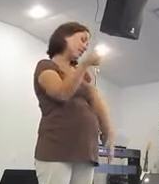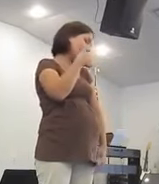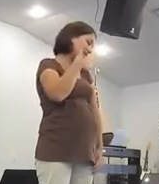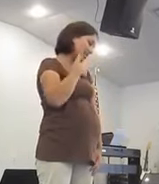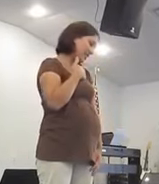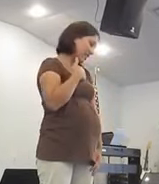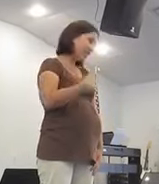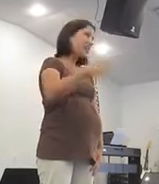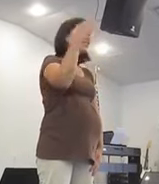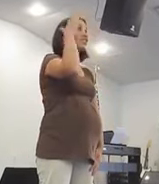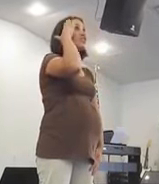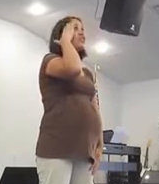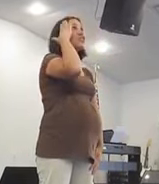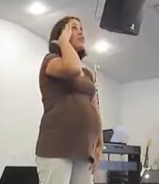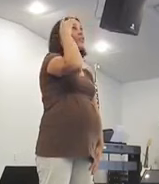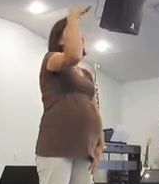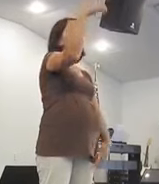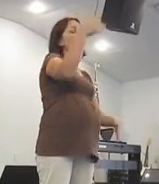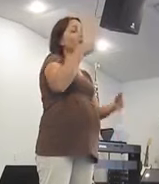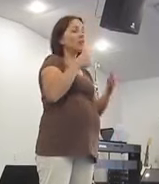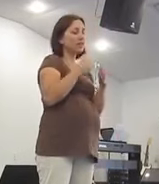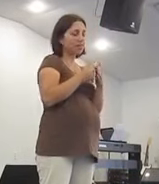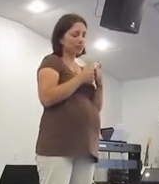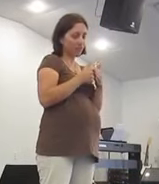it takes to know you're near?